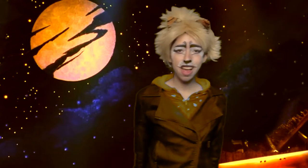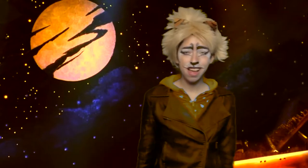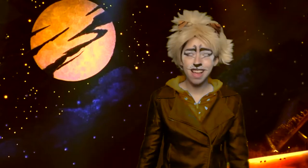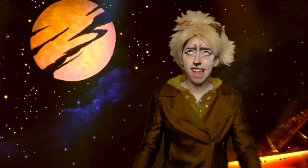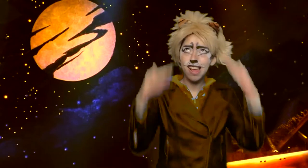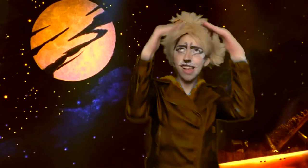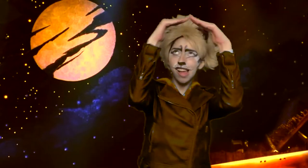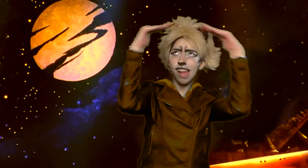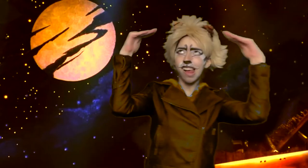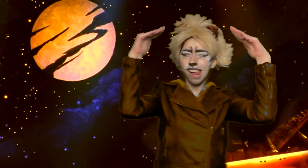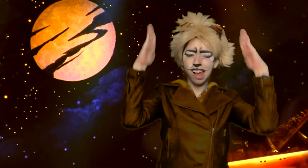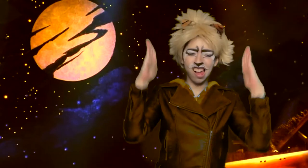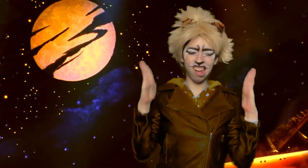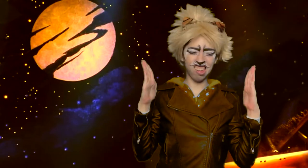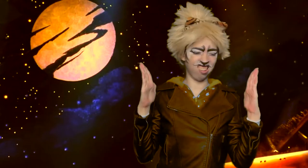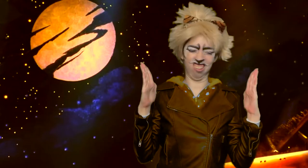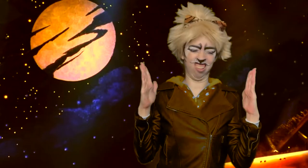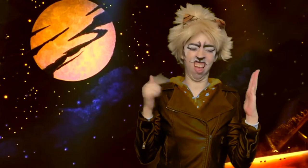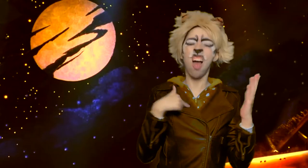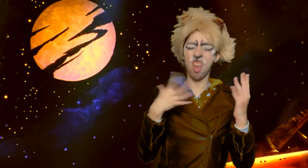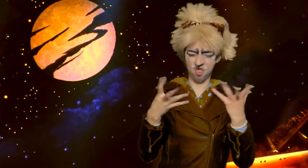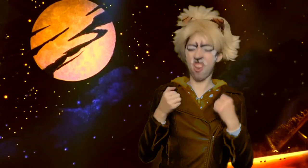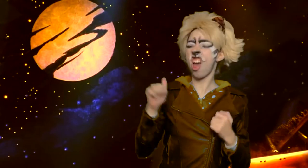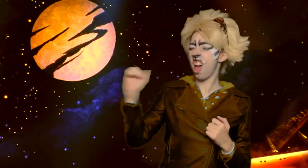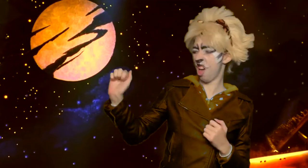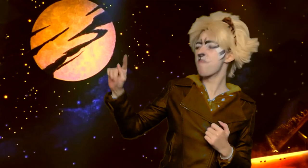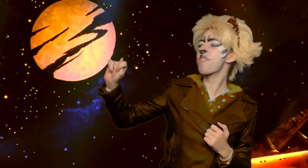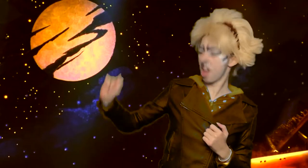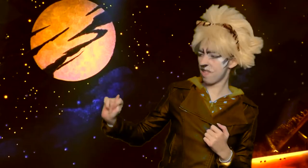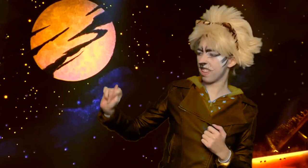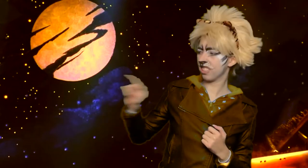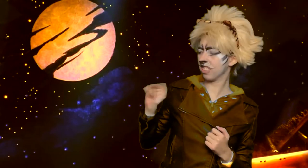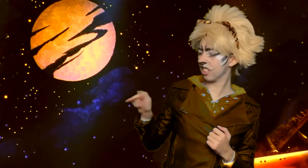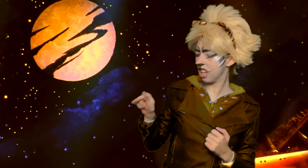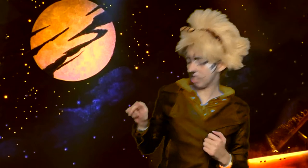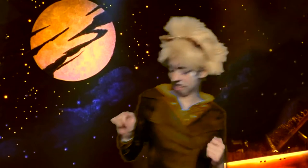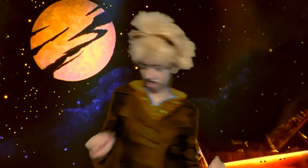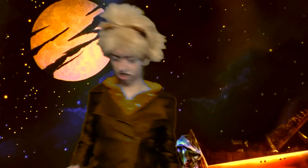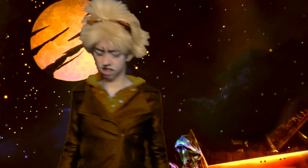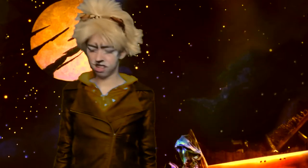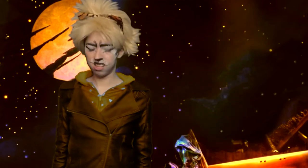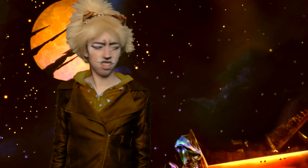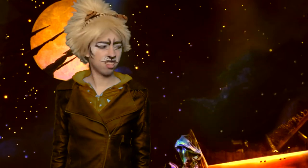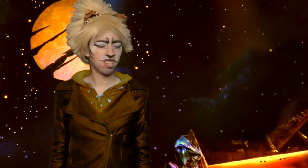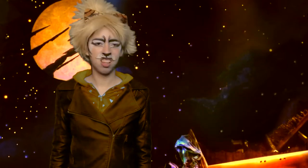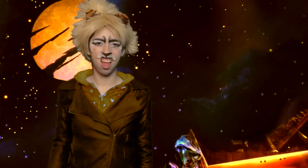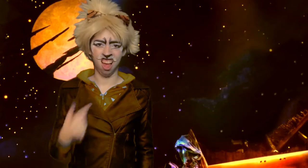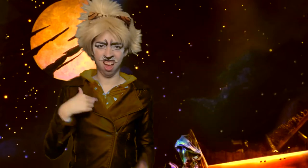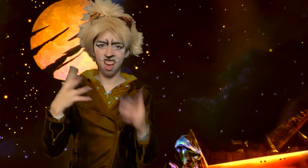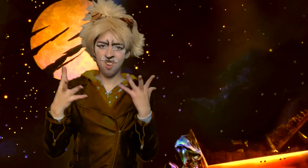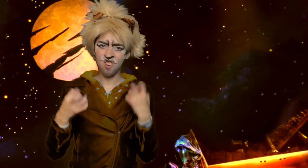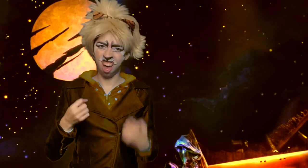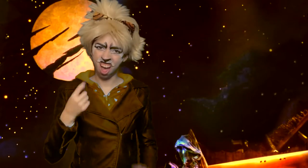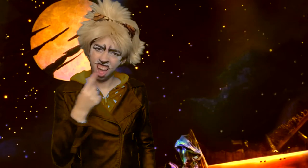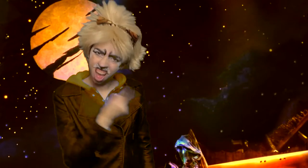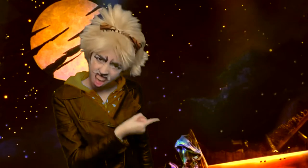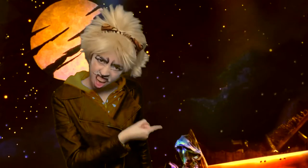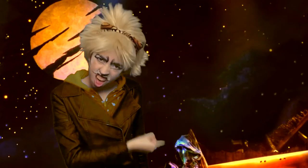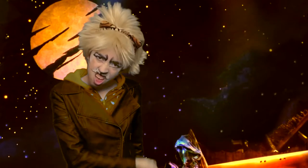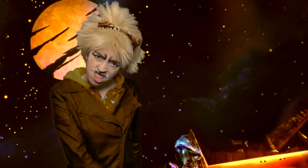If you poke me in a house, I would much prefer a flat If you poke me in a flat, then I'd rather have a house